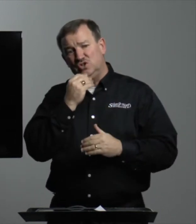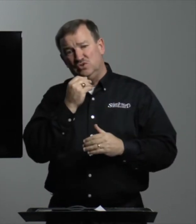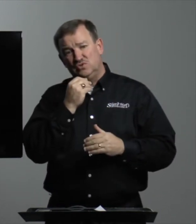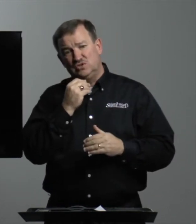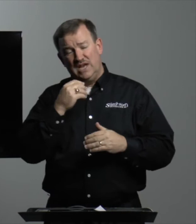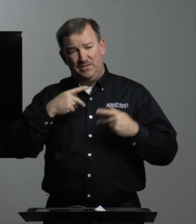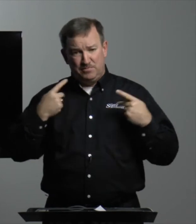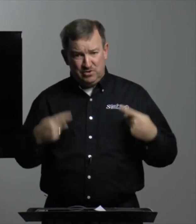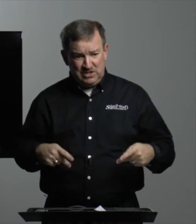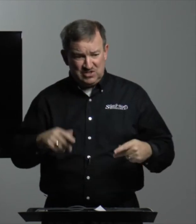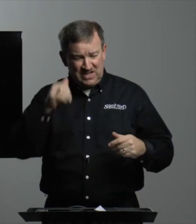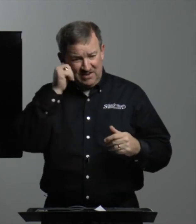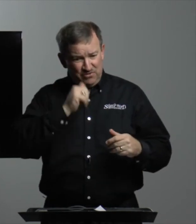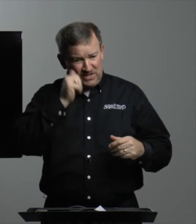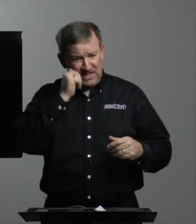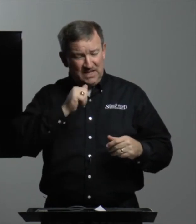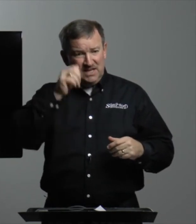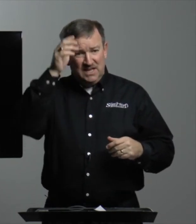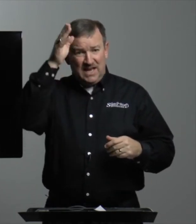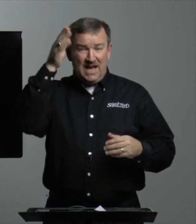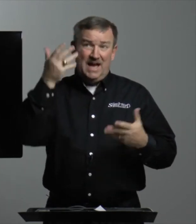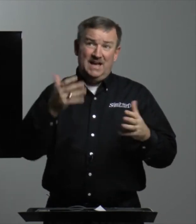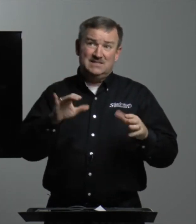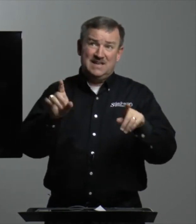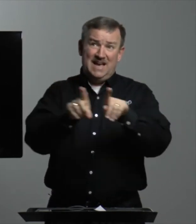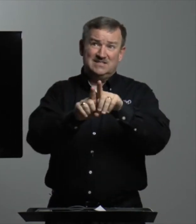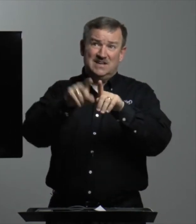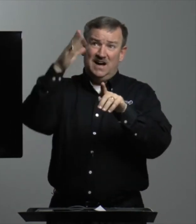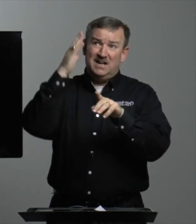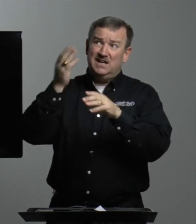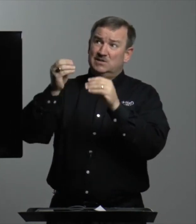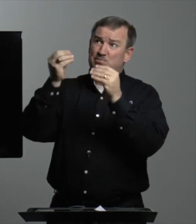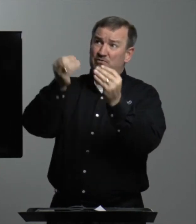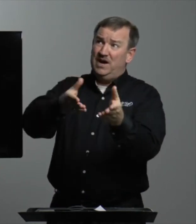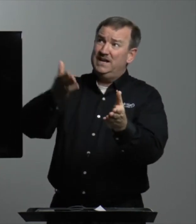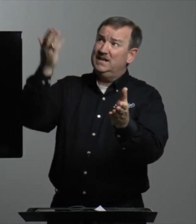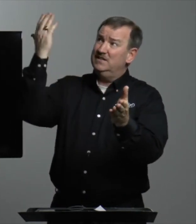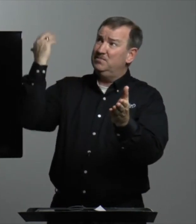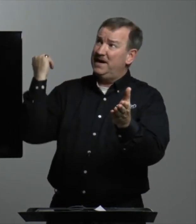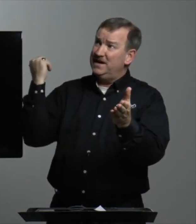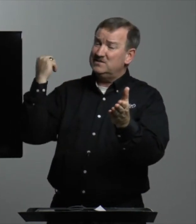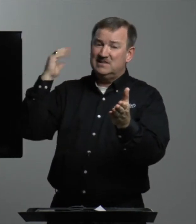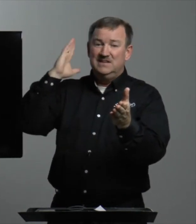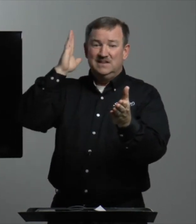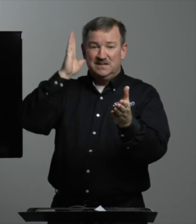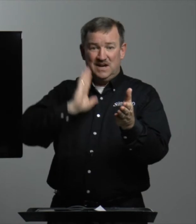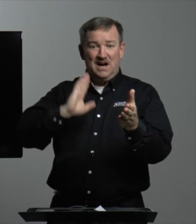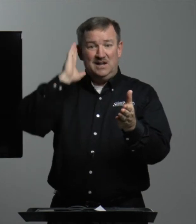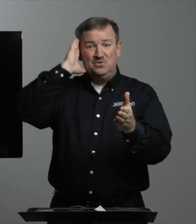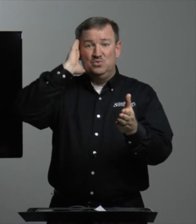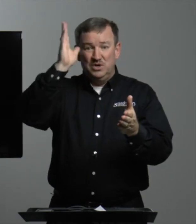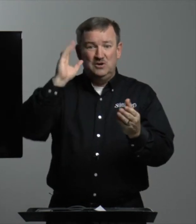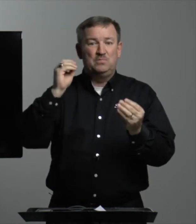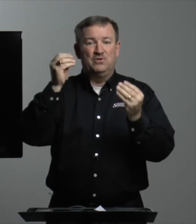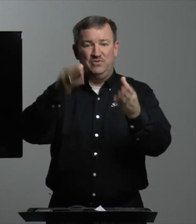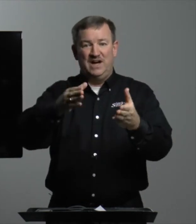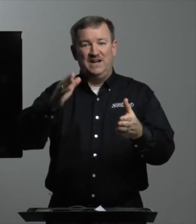Jews and the priests every day as God has provided in the past, God will provide